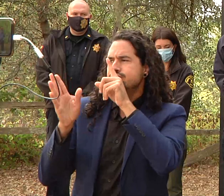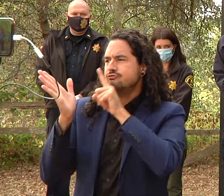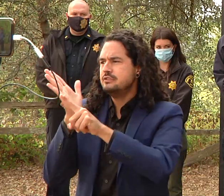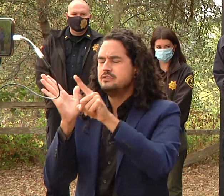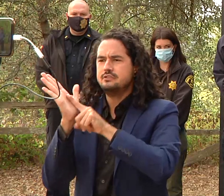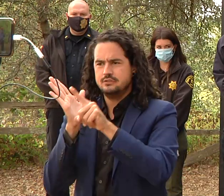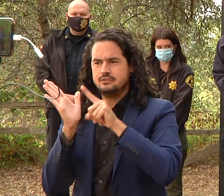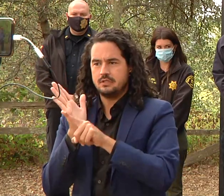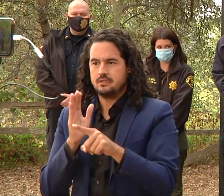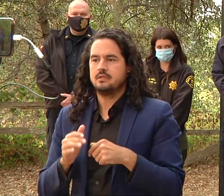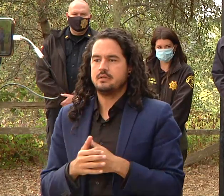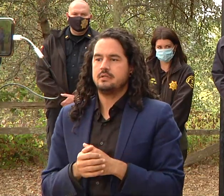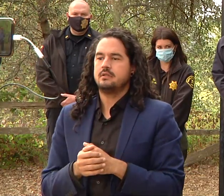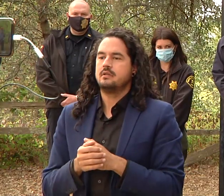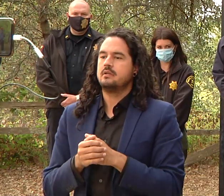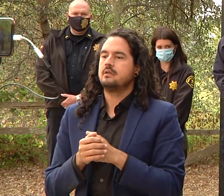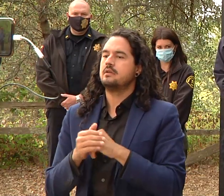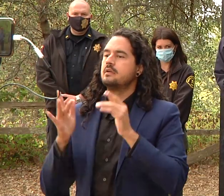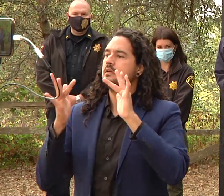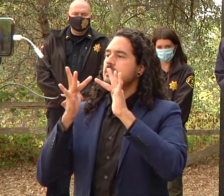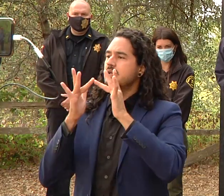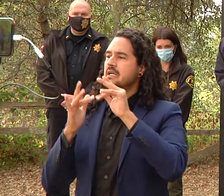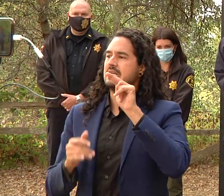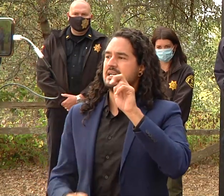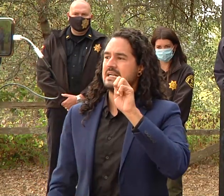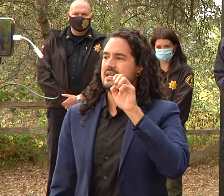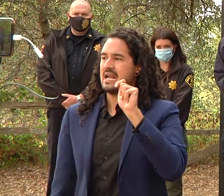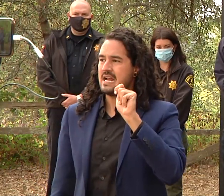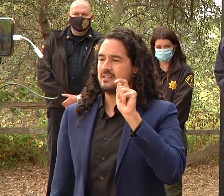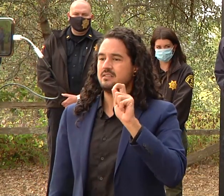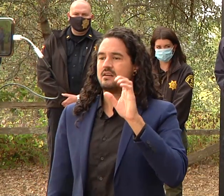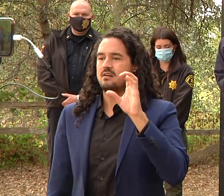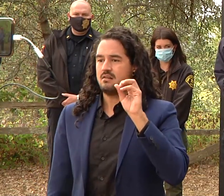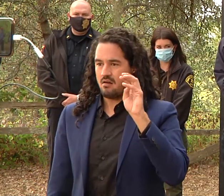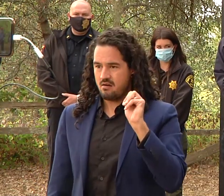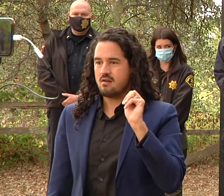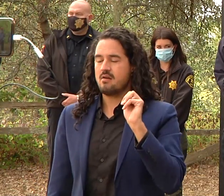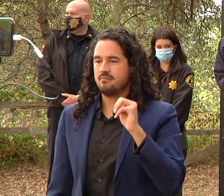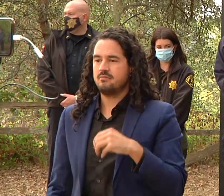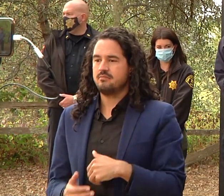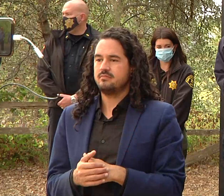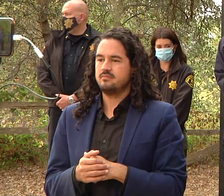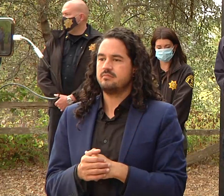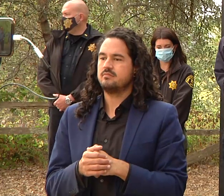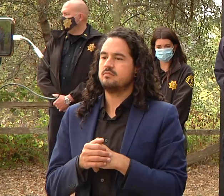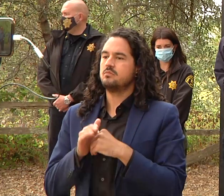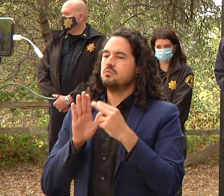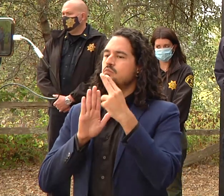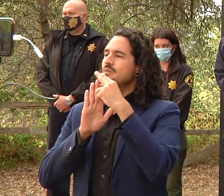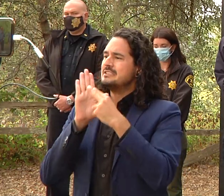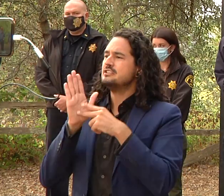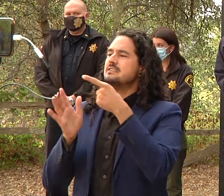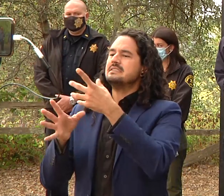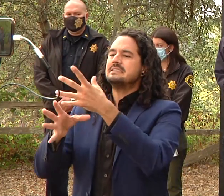netcom or the santa cruz regional 9-1-1 and register for your code red subscription so that you can get activated in those